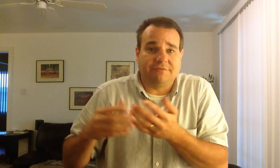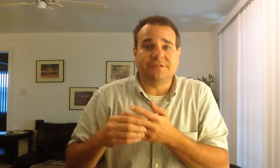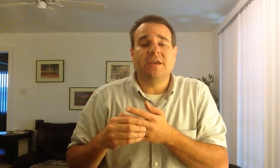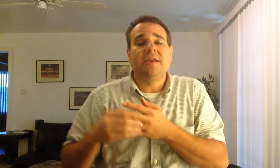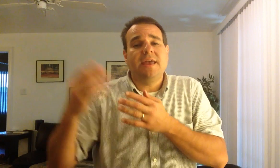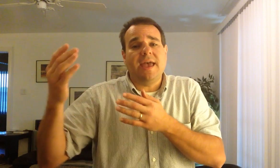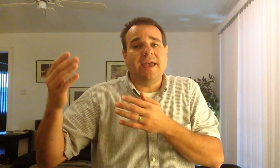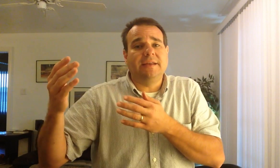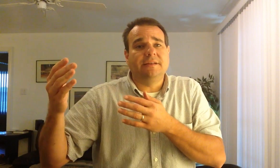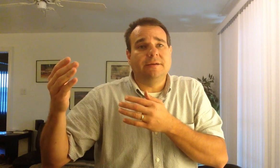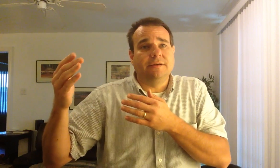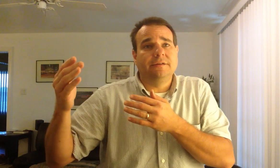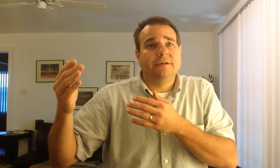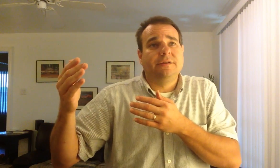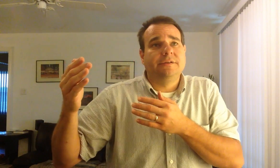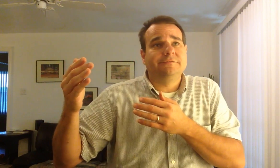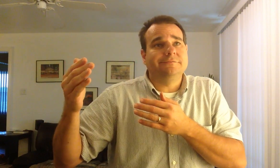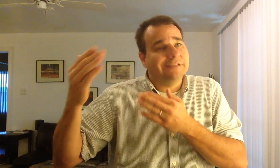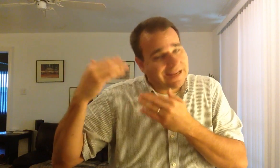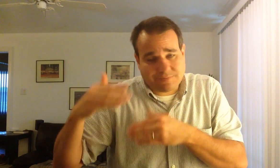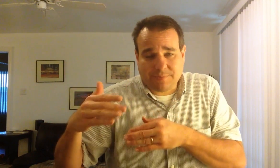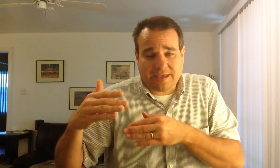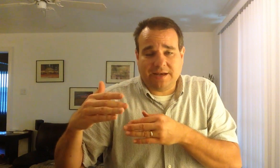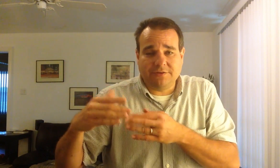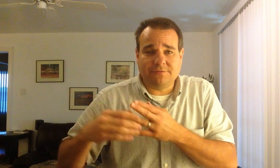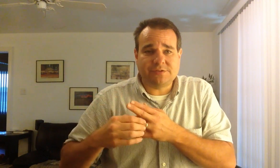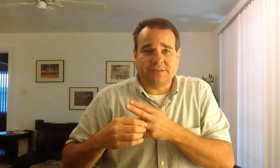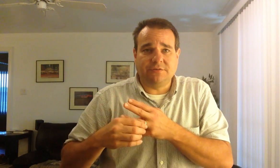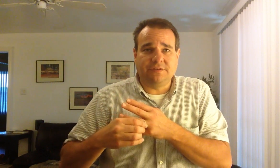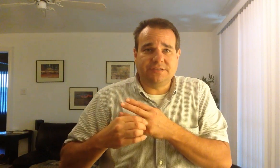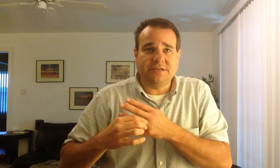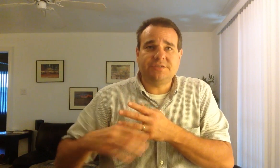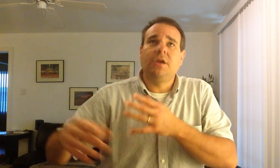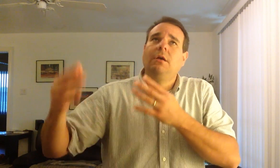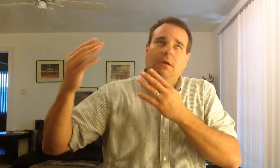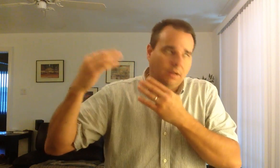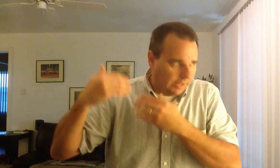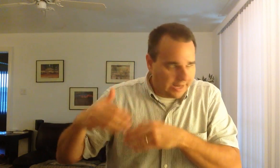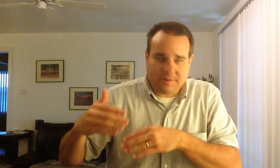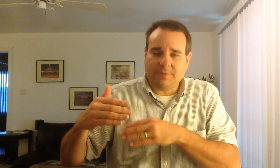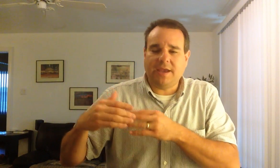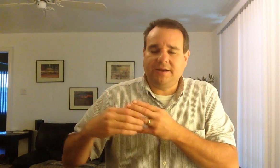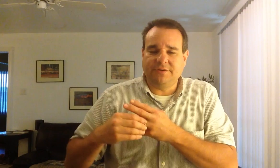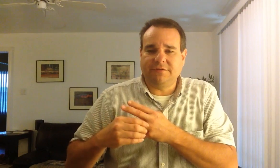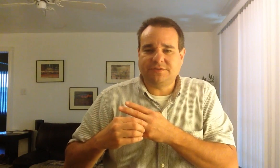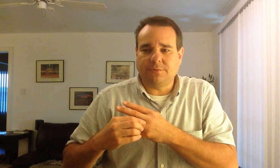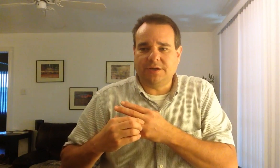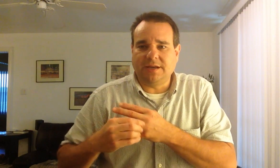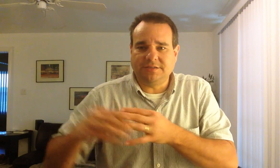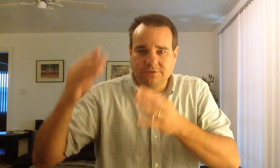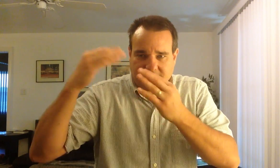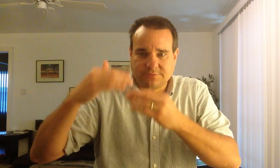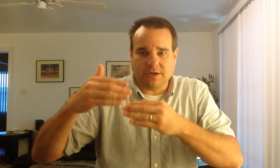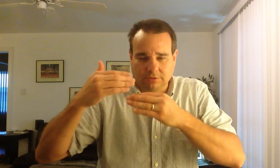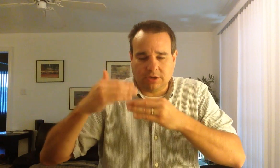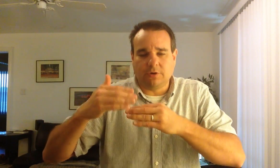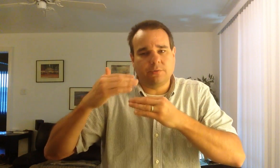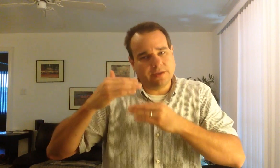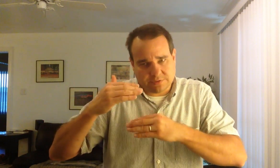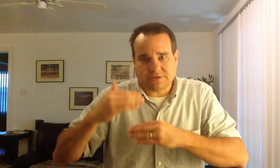difference. And, lots of people can't hear the difference at 256. A lot of people can't hear the difference at 192 and as we go lower then we